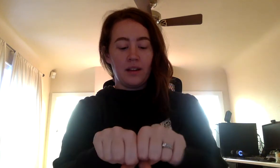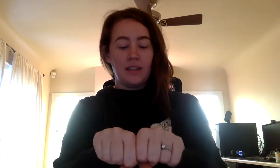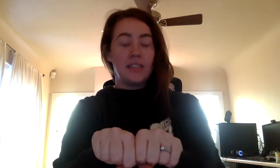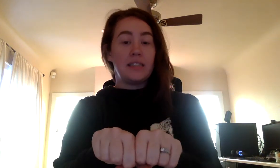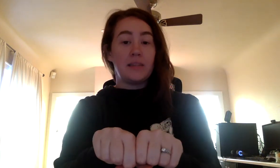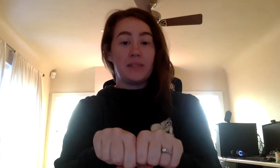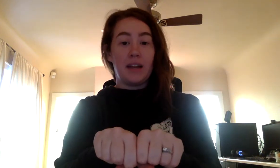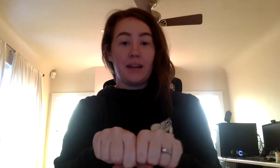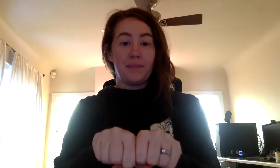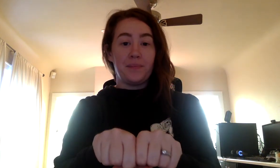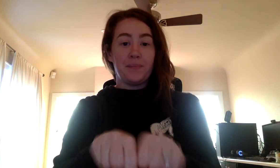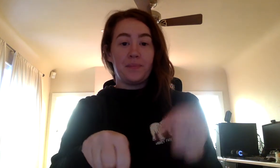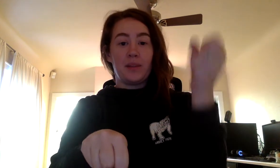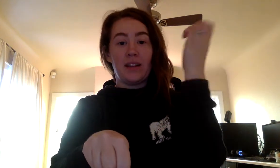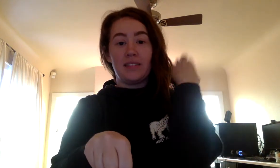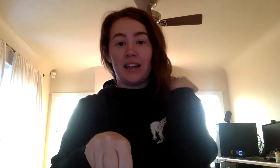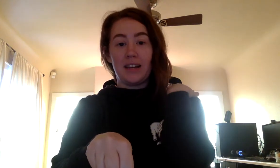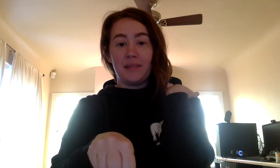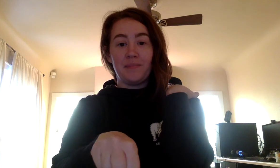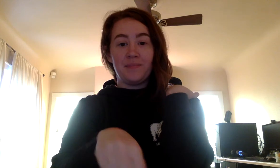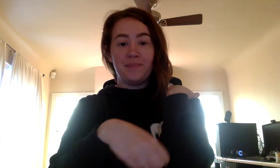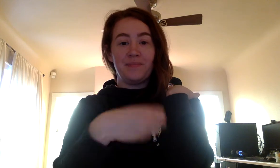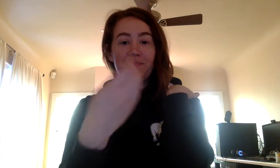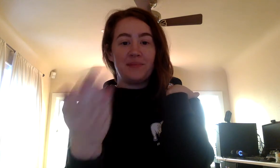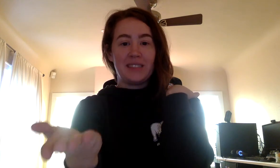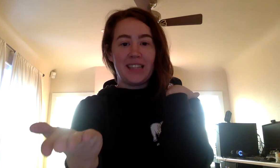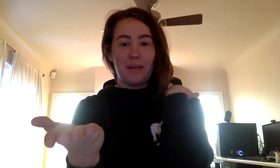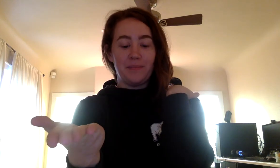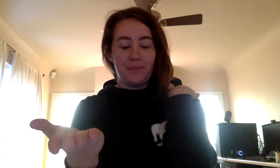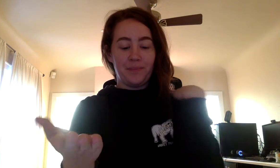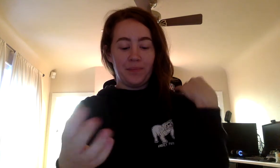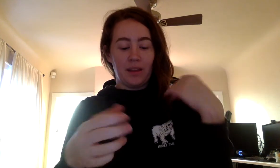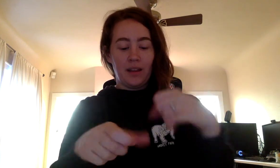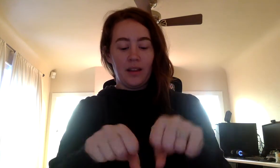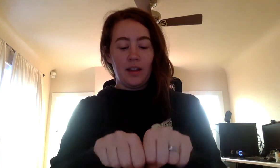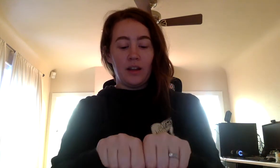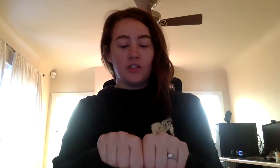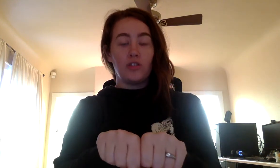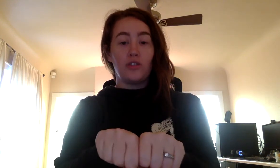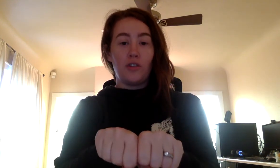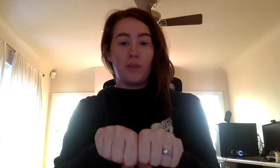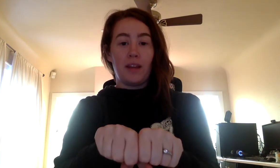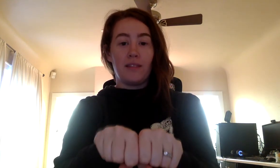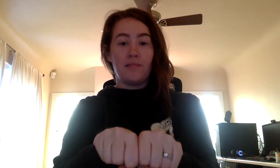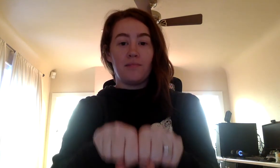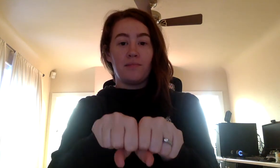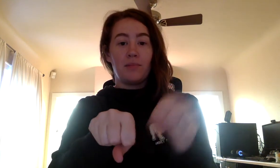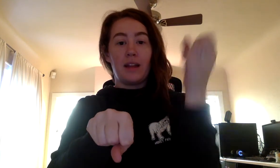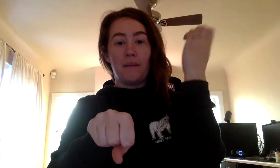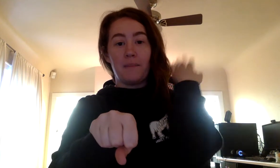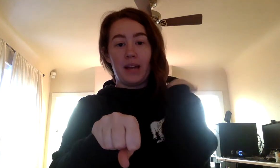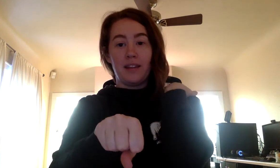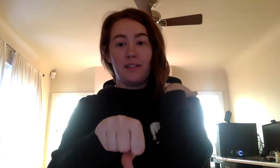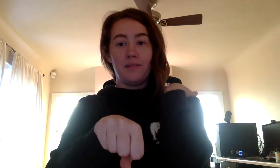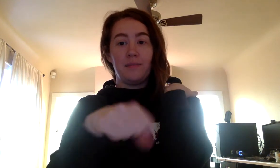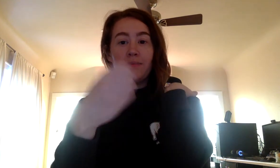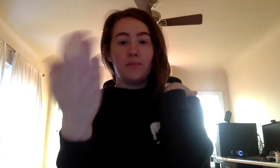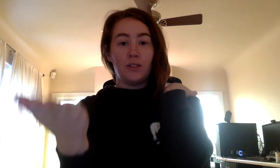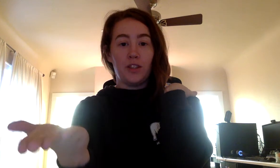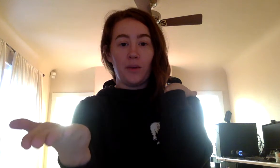Sometime. Without time. Some. Snowman. Without man. Snow.